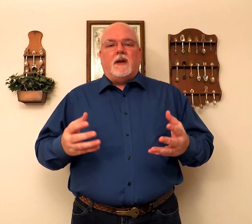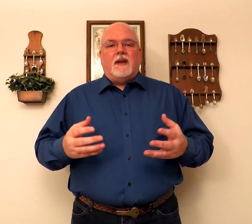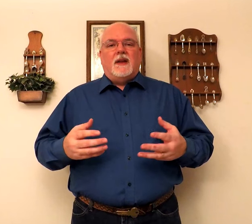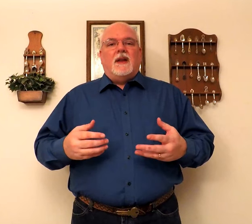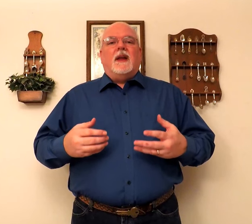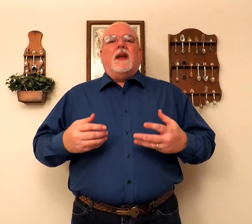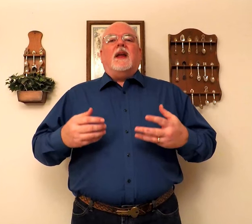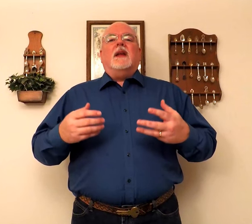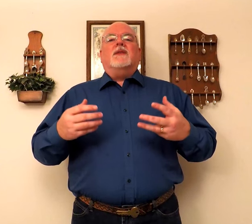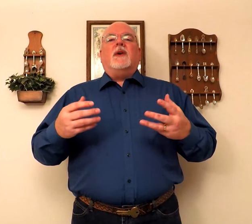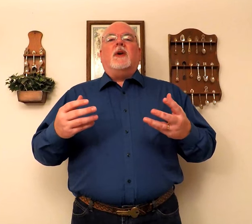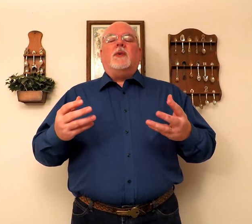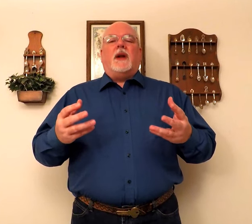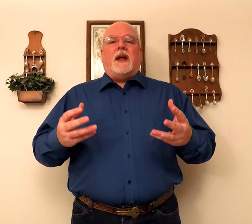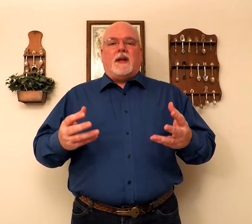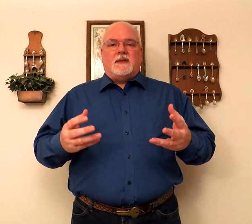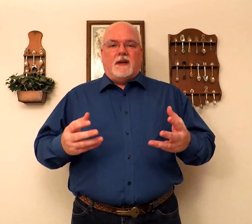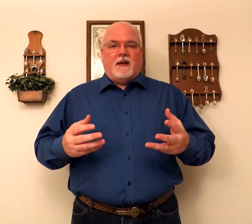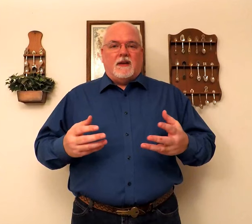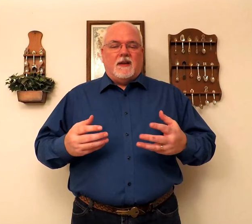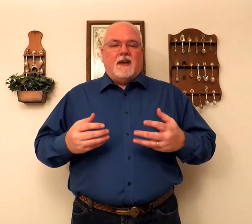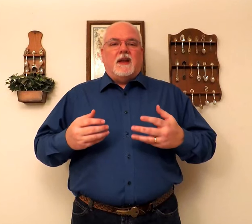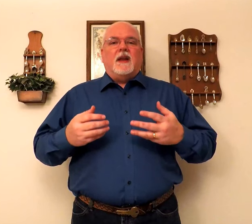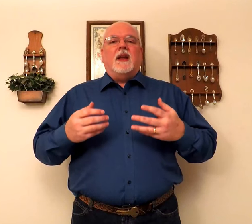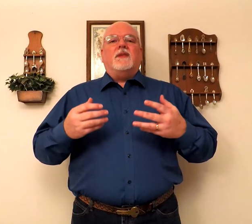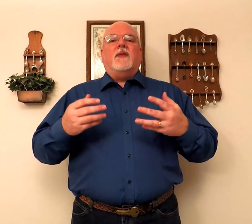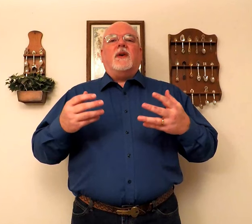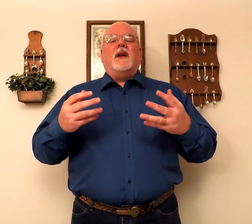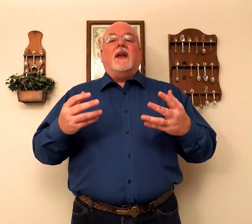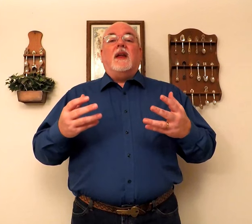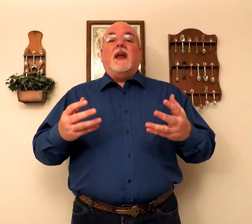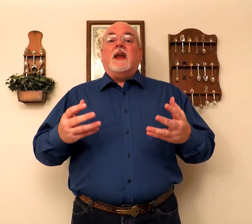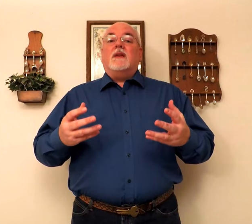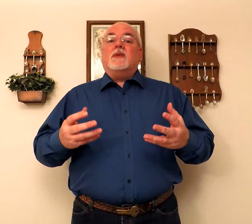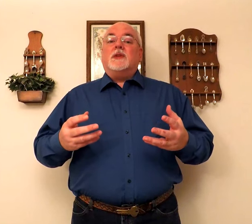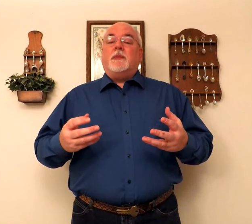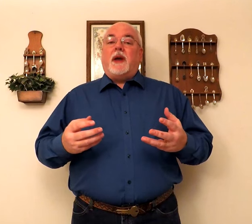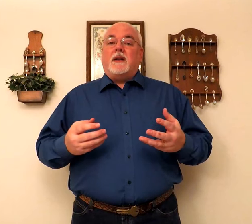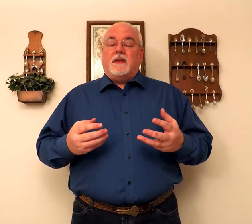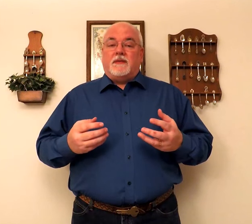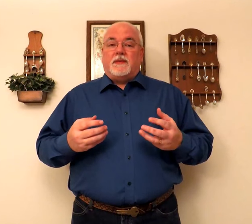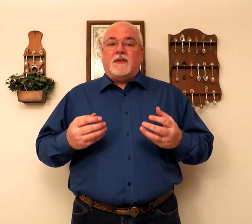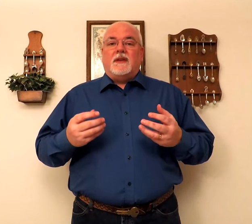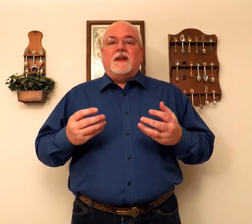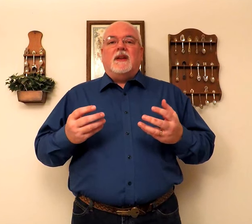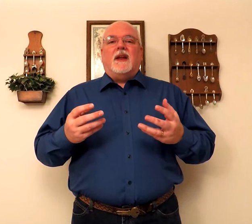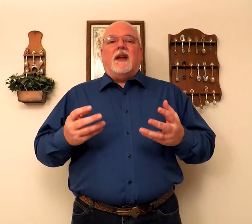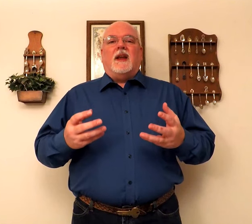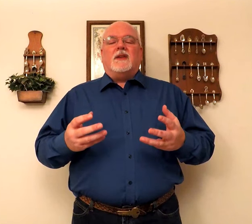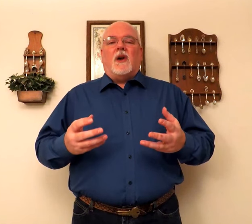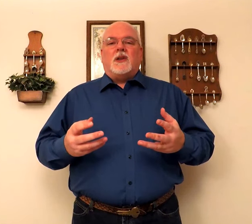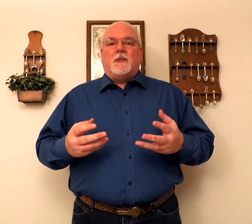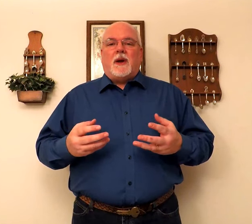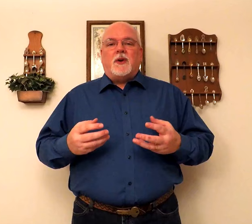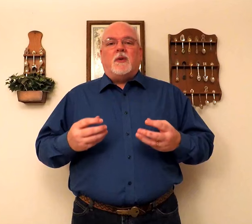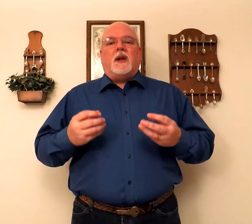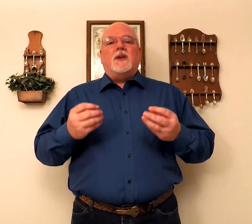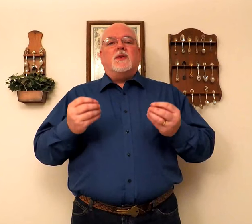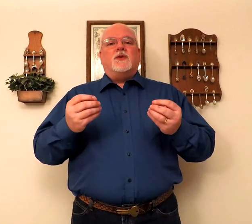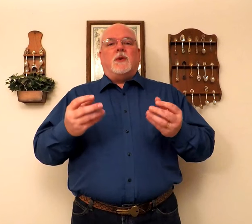It's very relaxing. It's very introspective. It talks about your relationship